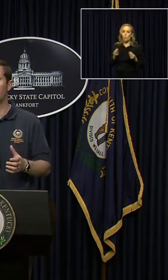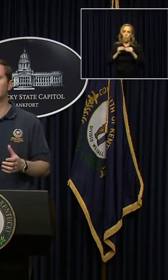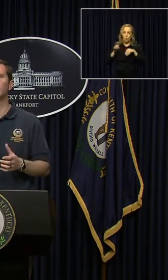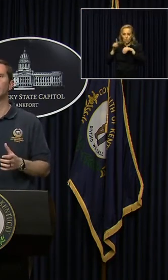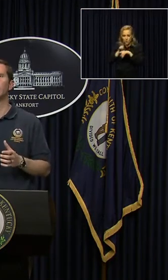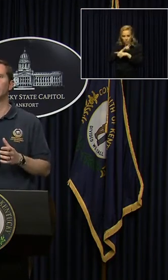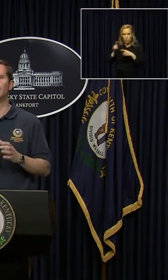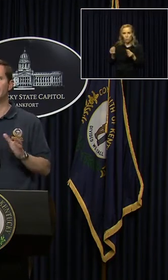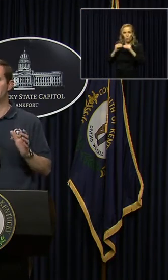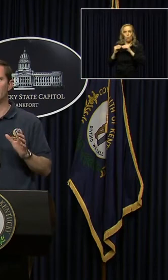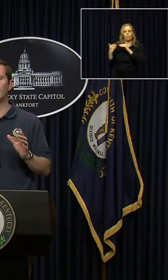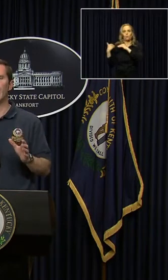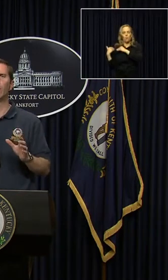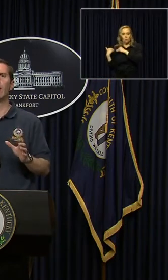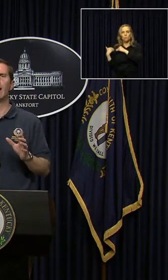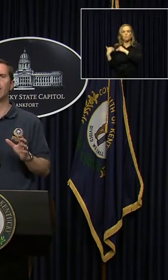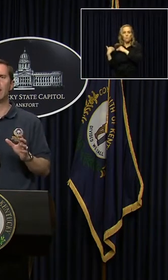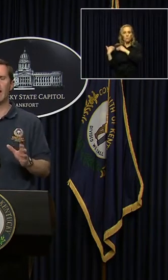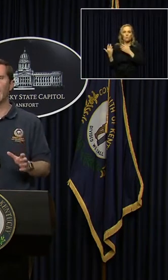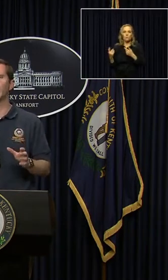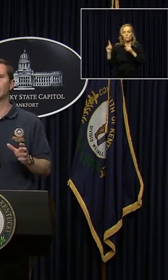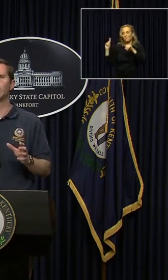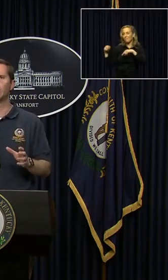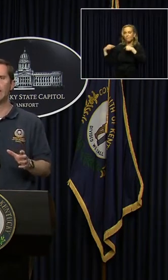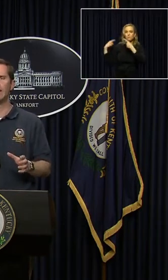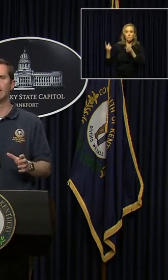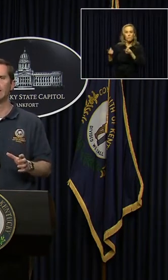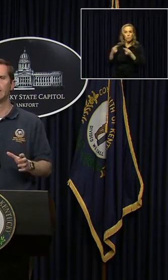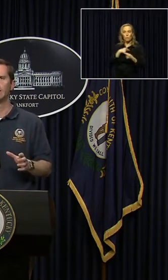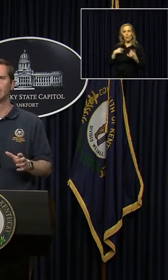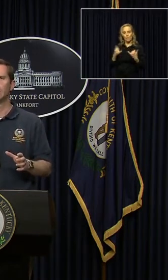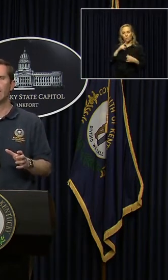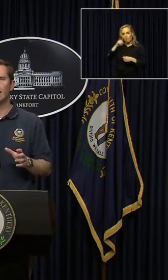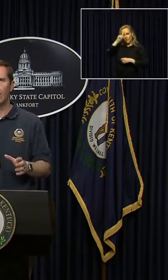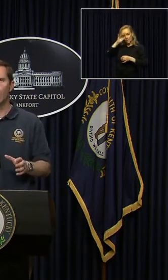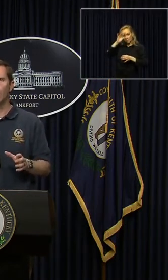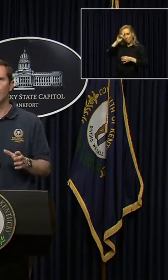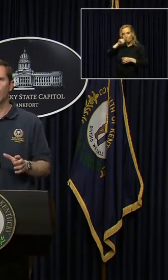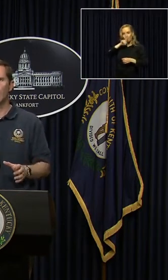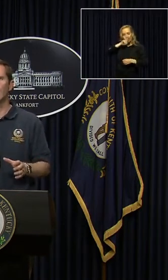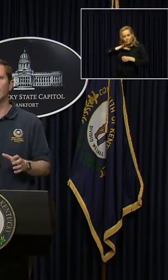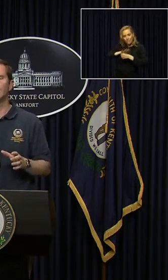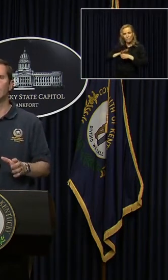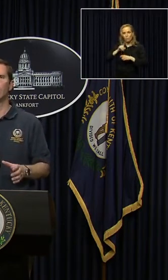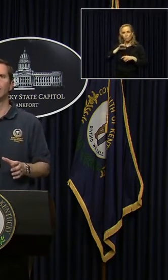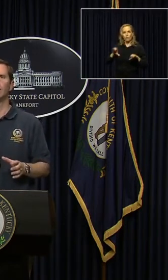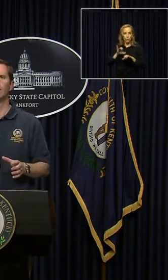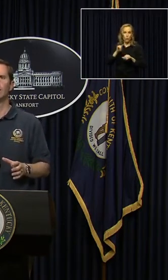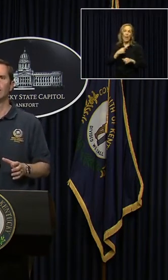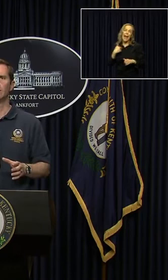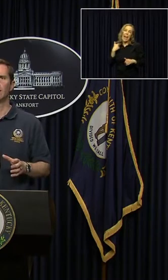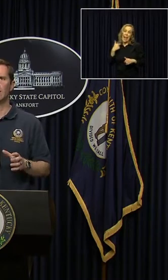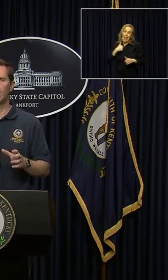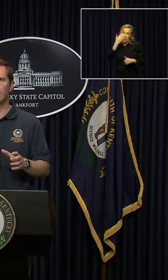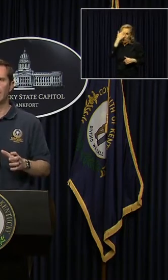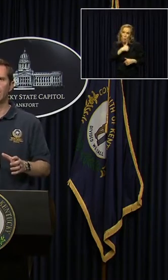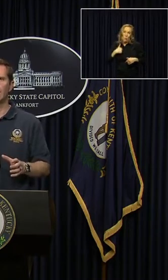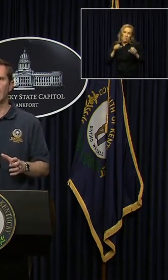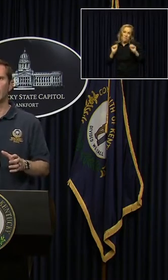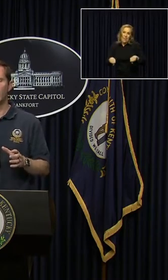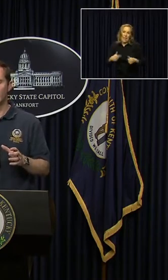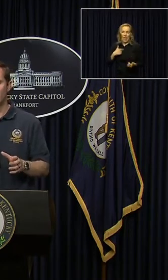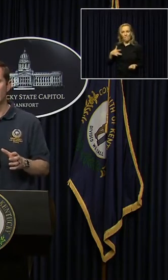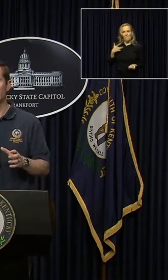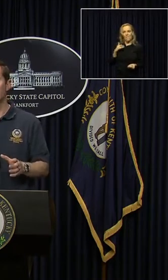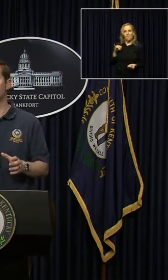need to be more responsible than we've ever been asked to be. But I know that we can do it because I feel